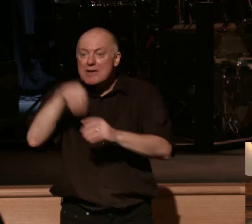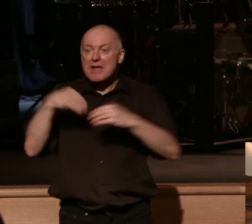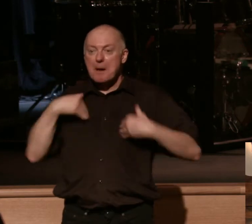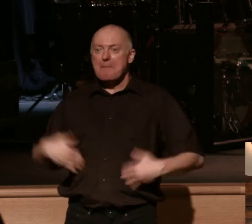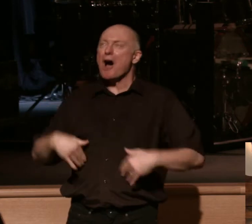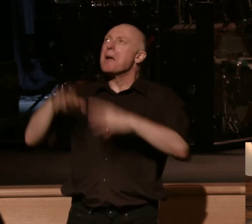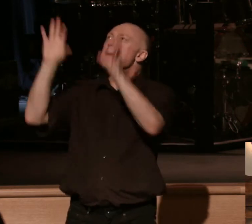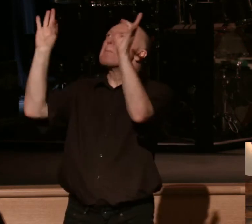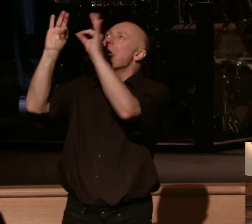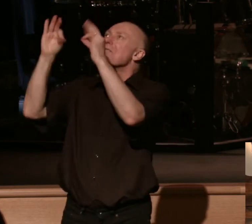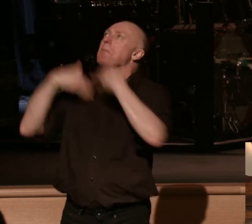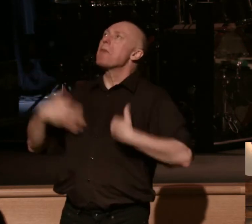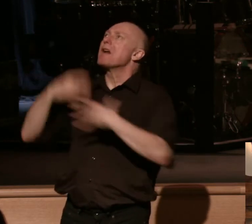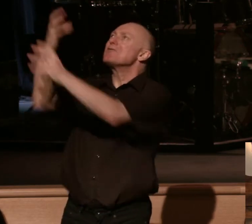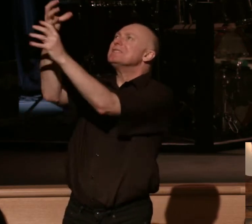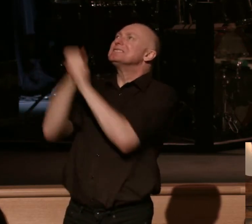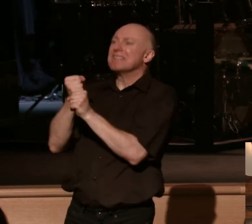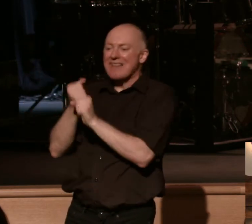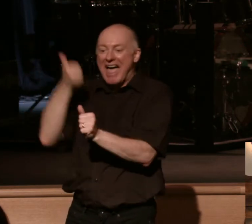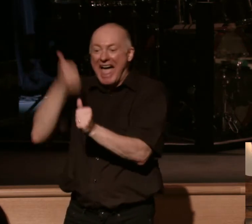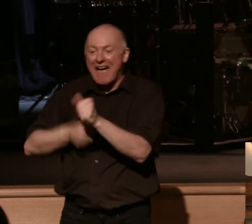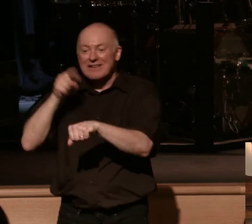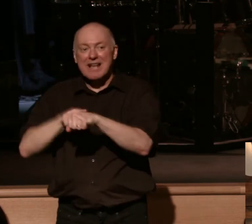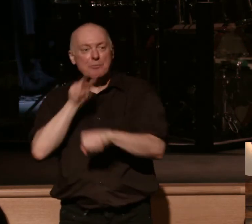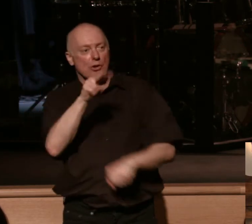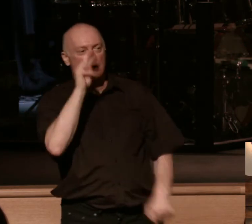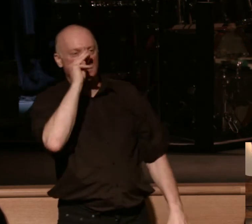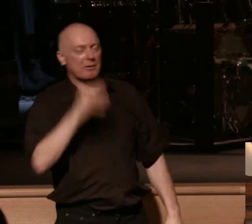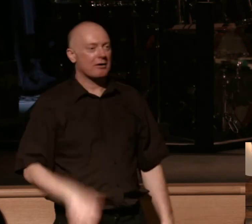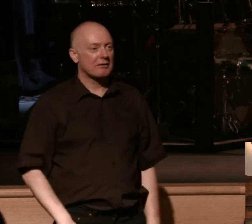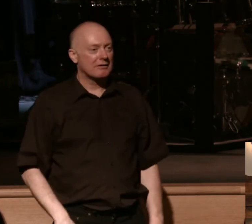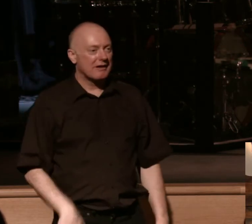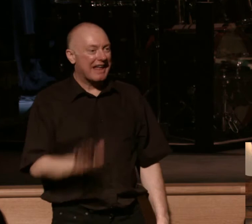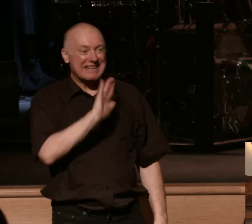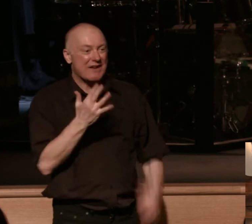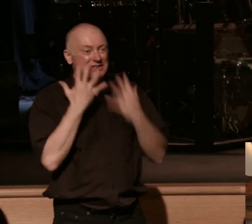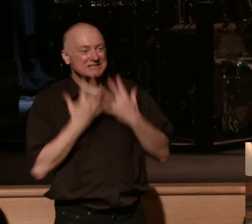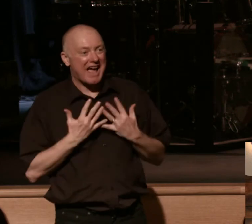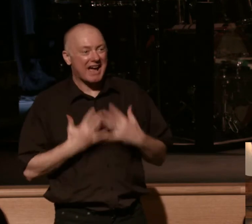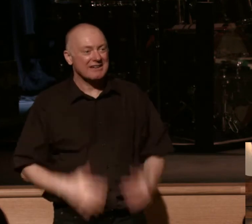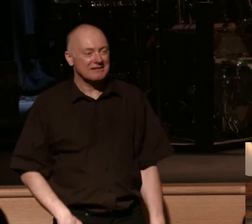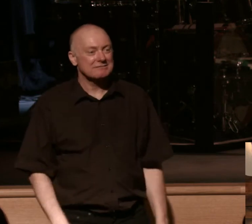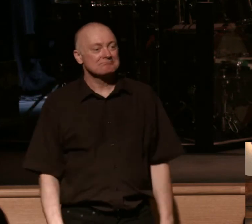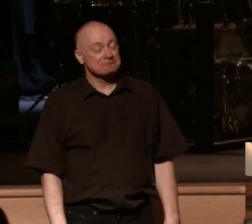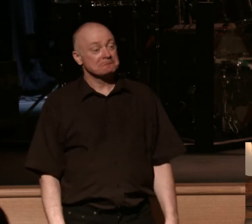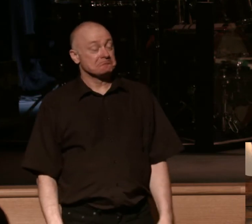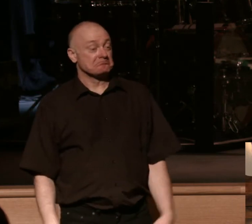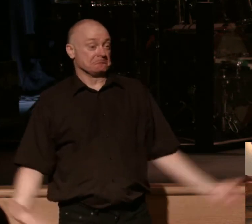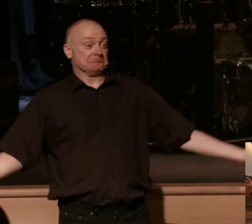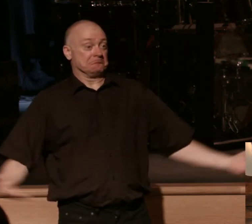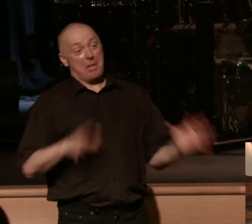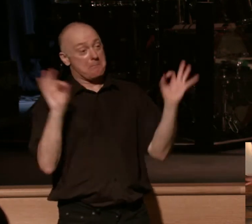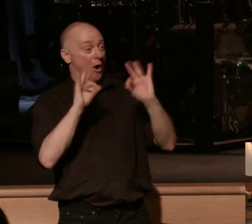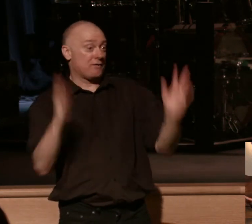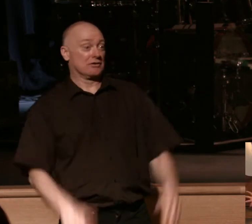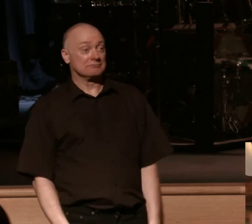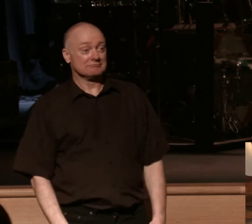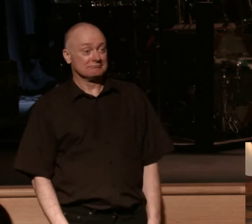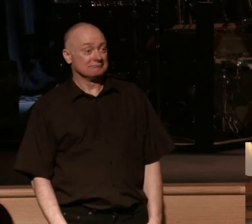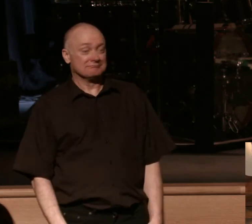perfection that every time you look in the mirror you won't be sad but you look and you'll just be like this is perfect for the glory of God so just